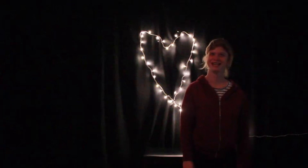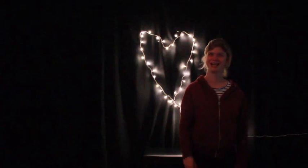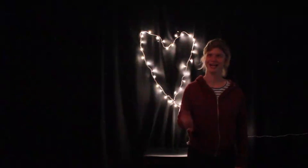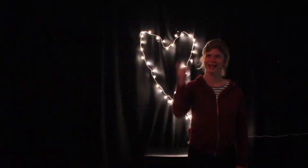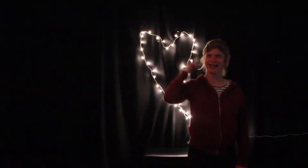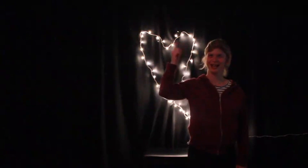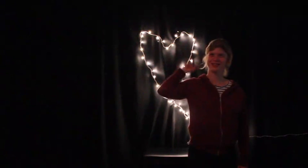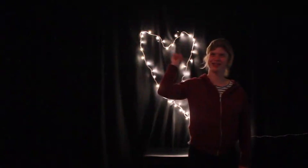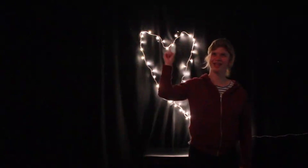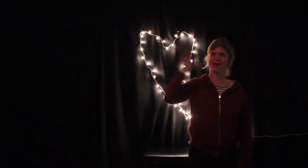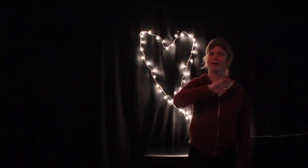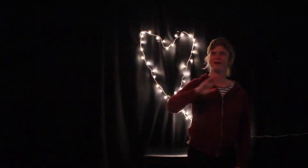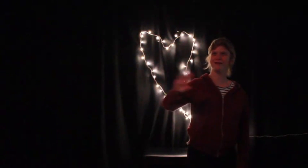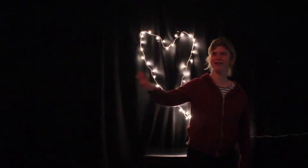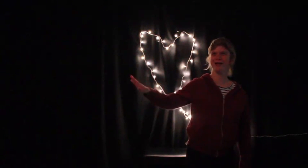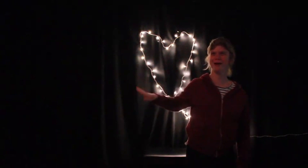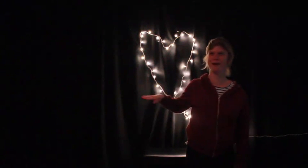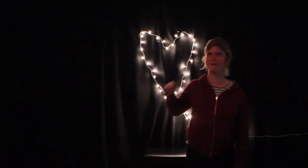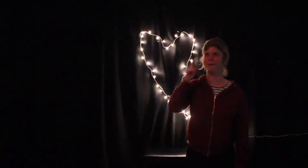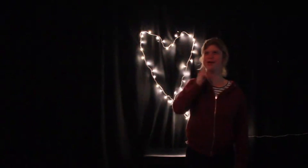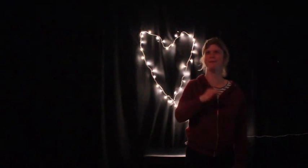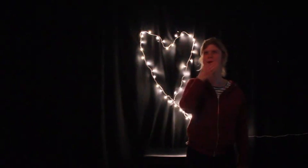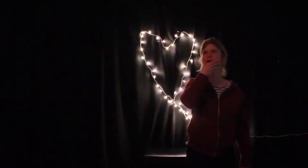Imagine all the people